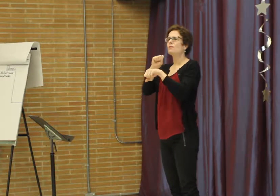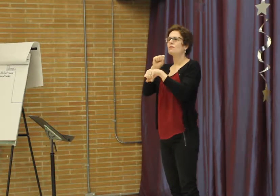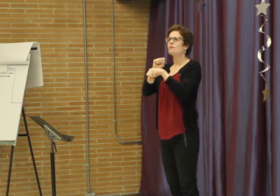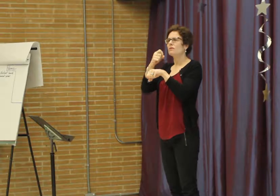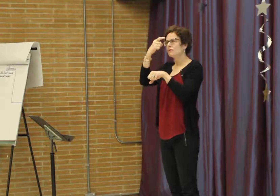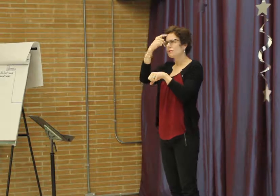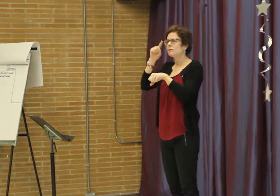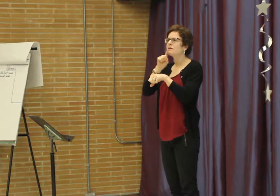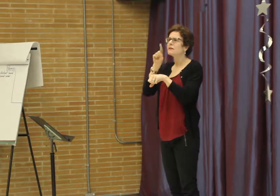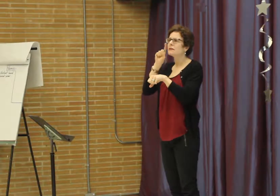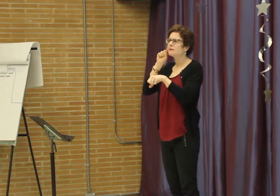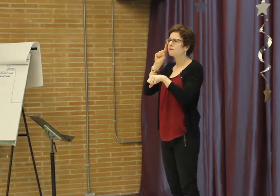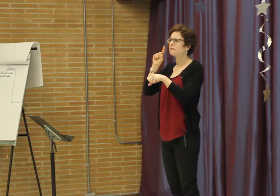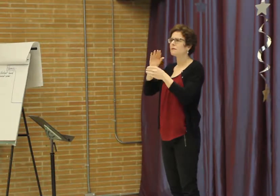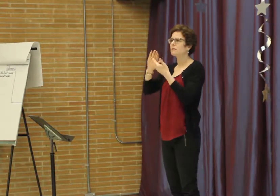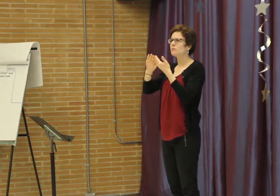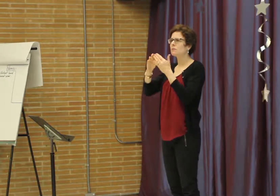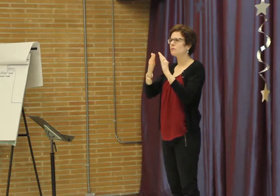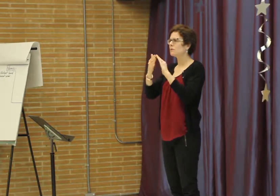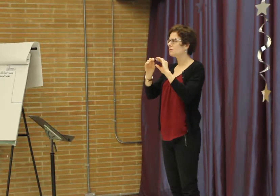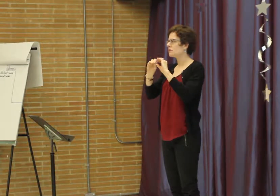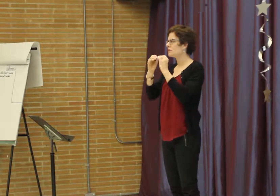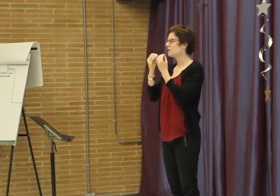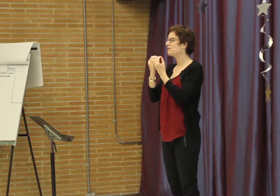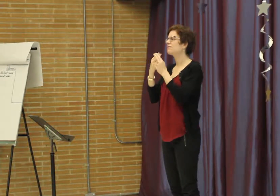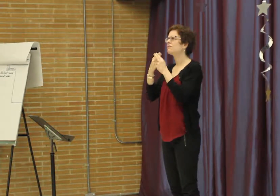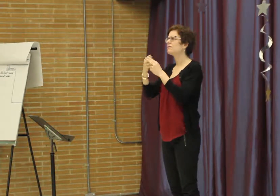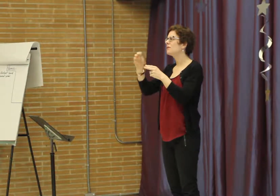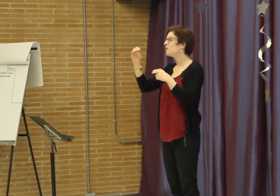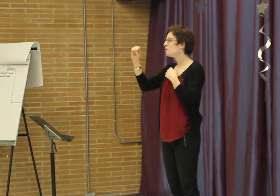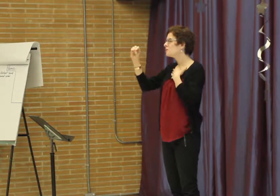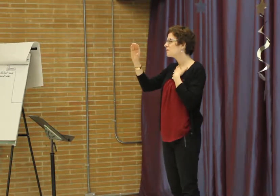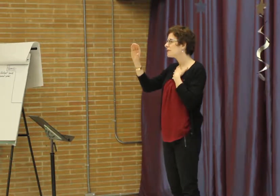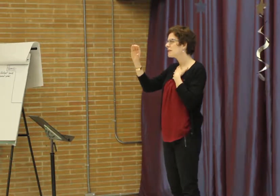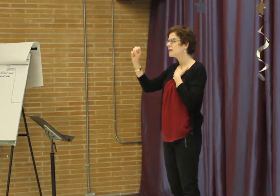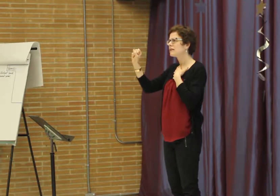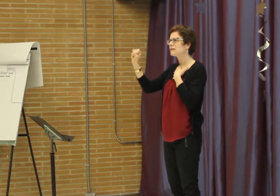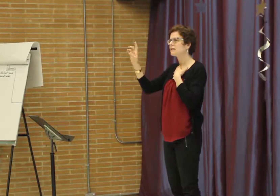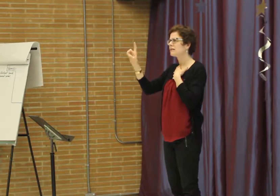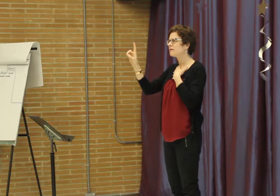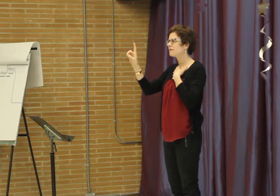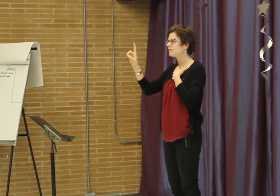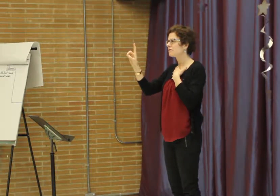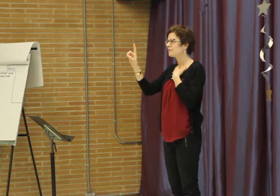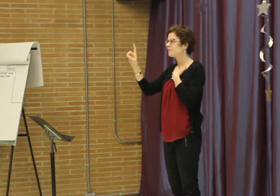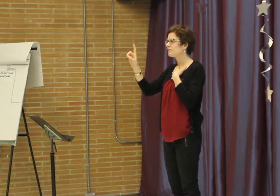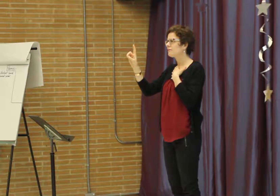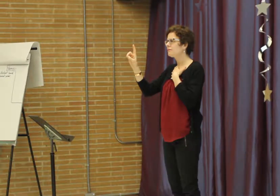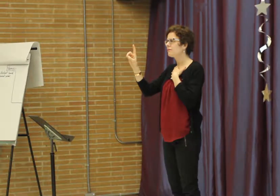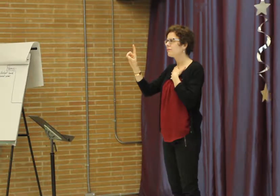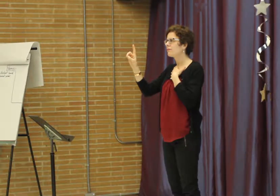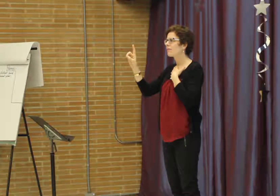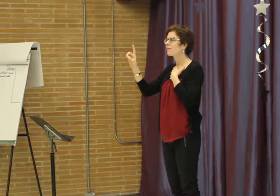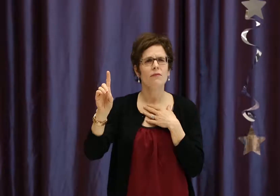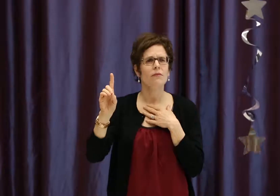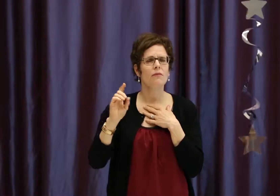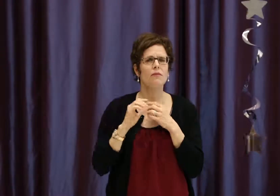I initially became involved when I was working with a deaf community organization by the name of the Ontario Cultural Society of the Deaf,